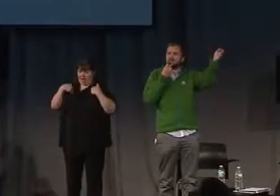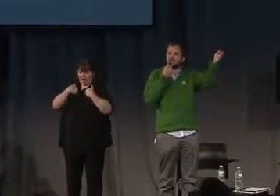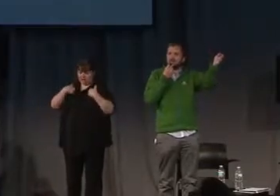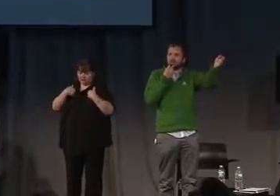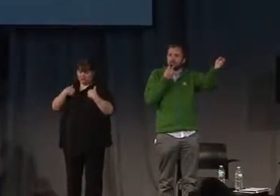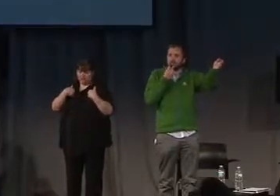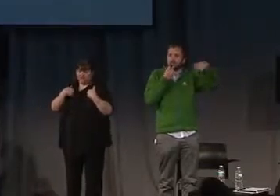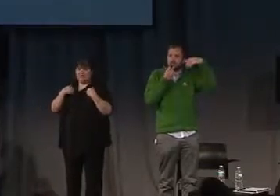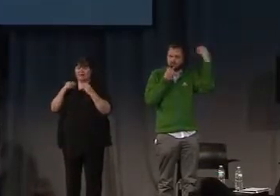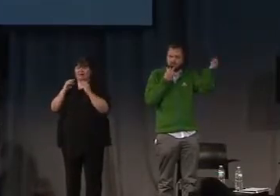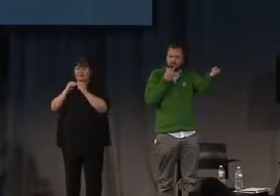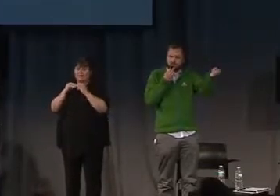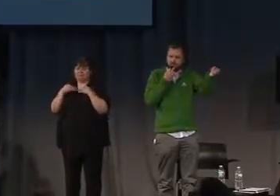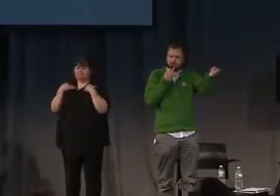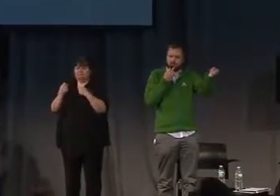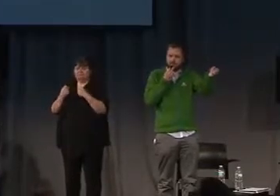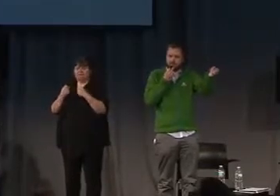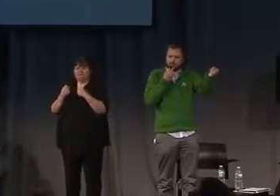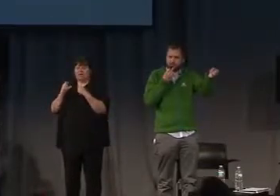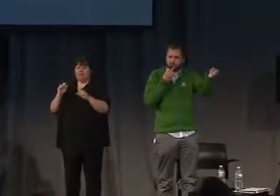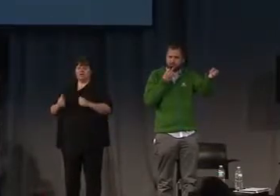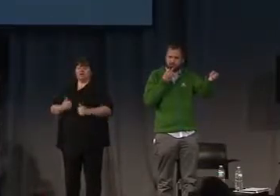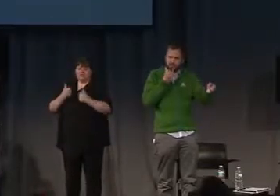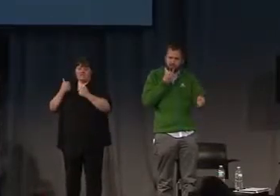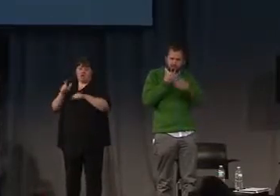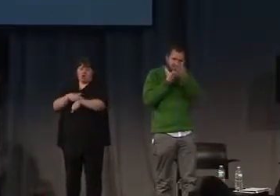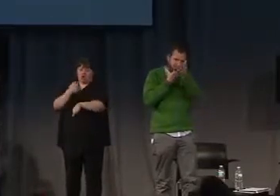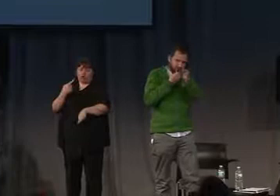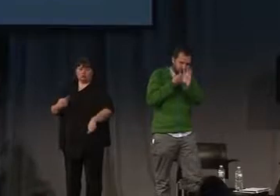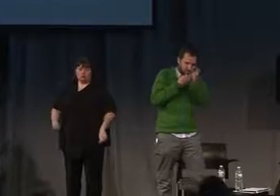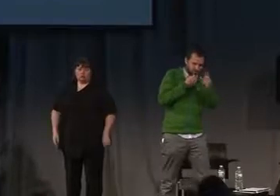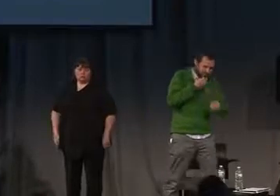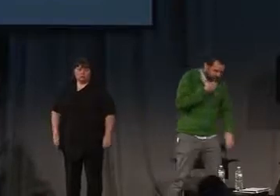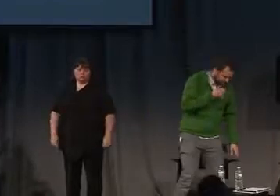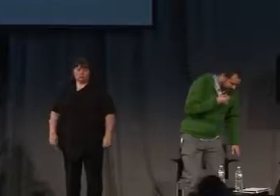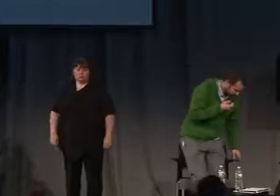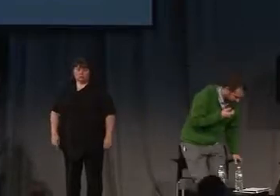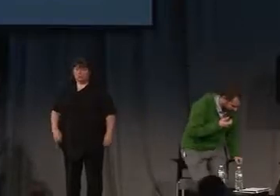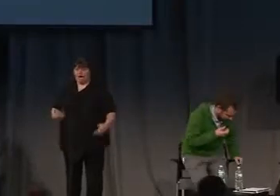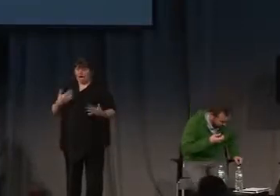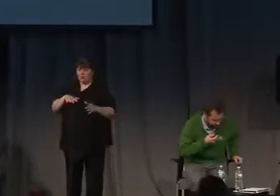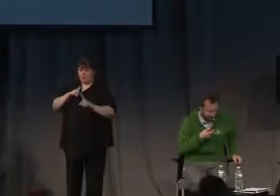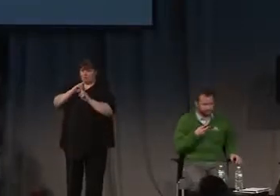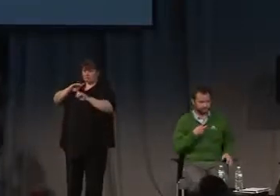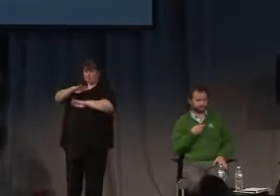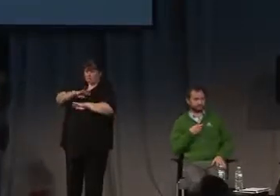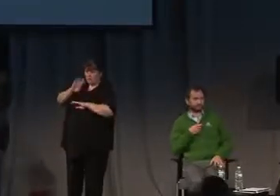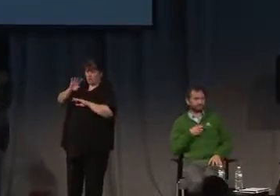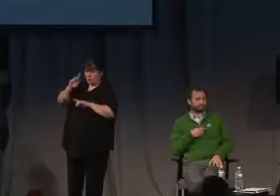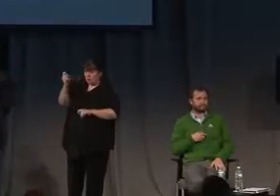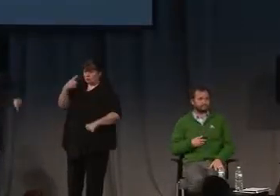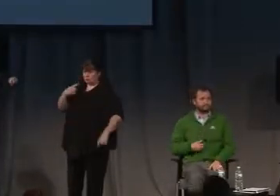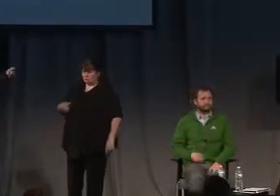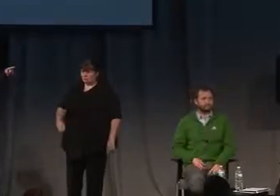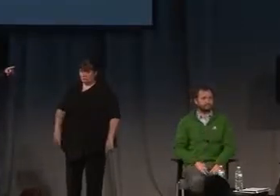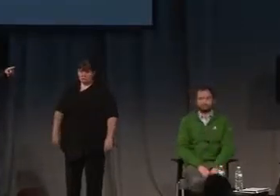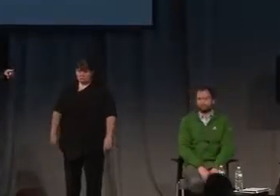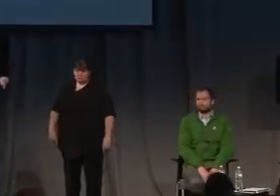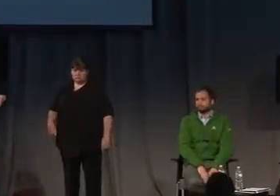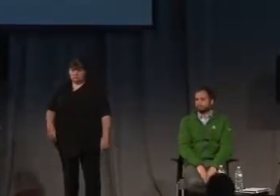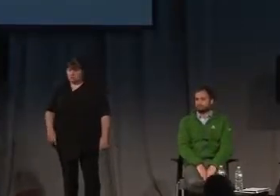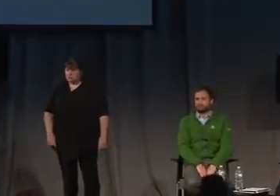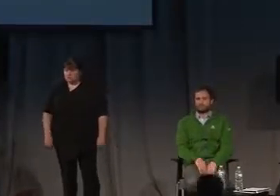that they are much more resilient and they will be able to survive much longer. I don't know if I answered the question, but why don't I say it? Yeah.